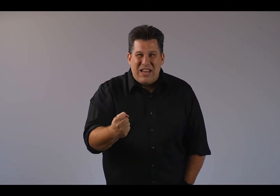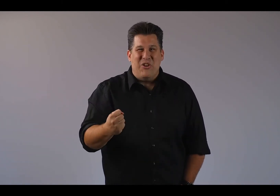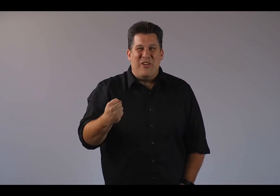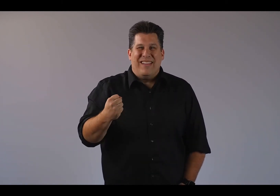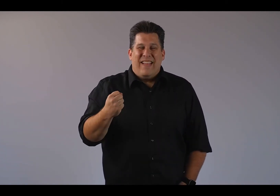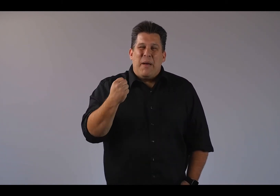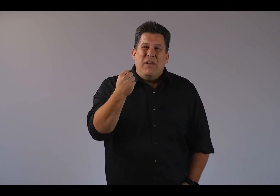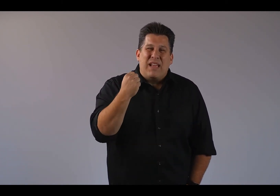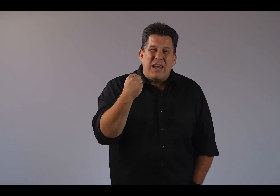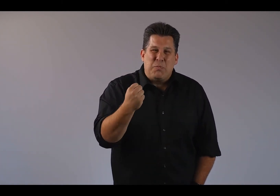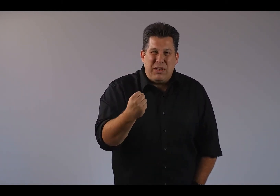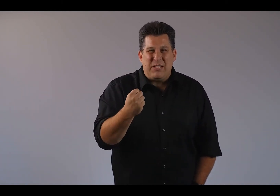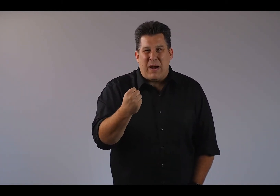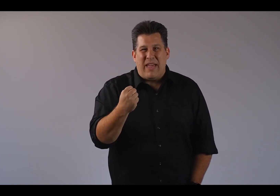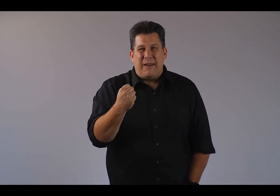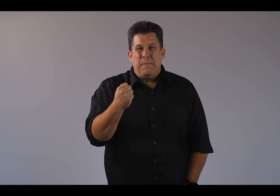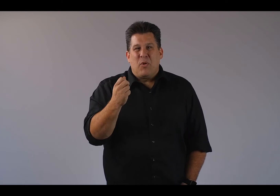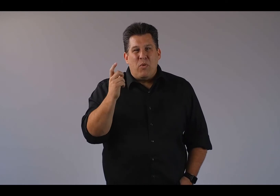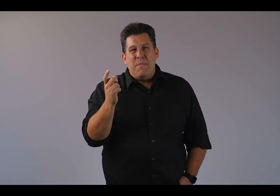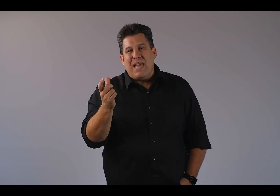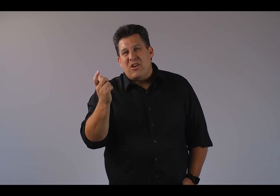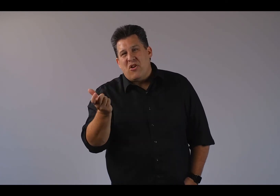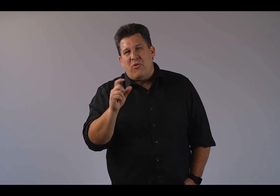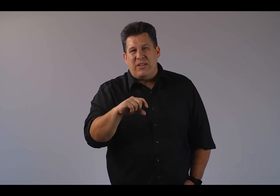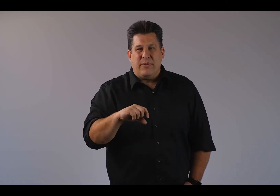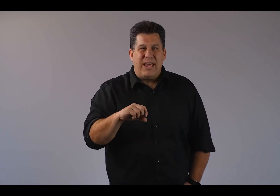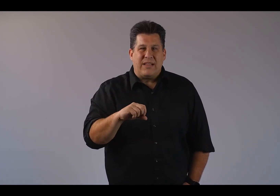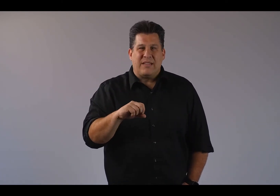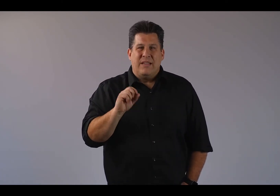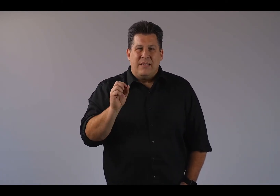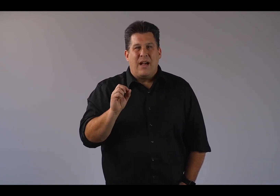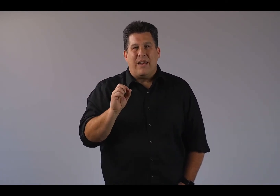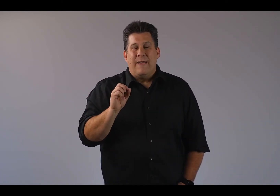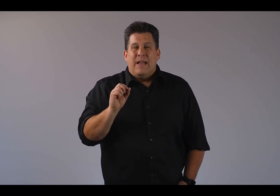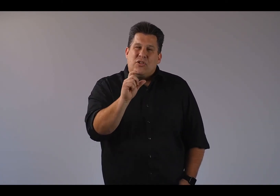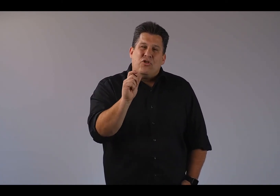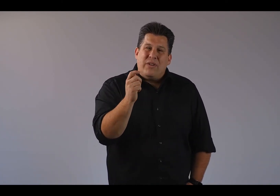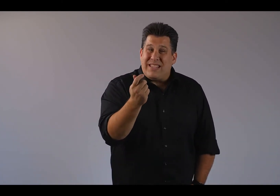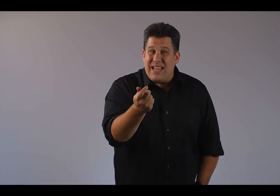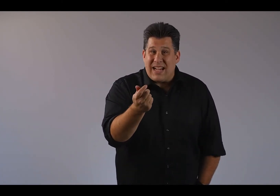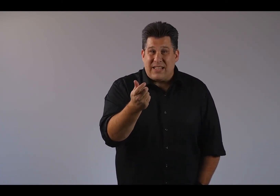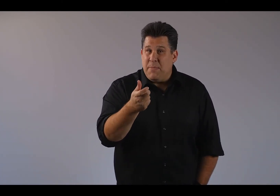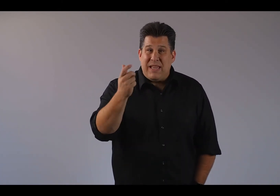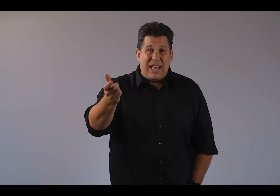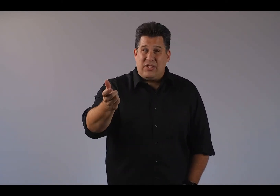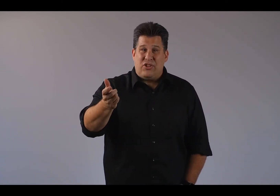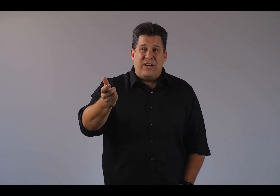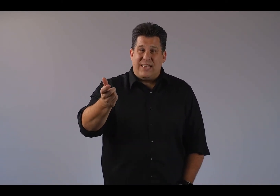you. I believe that God is pleased by that when we make a no into a yes to God. And so Jonah said yes, and he began his journey to